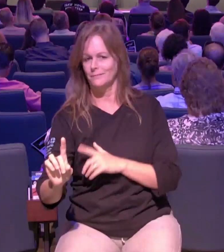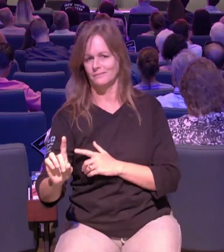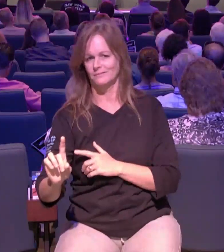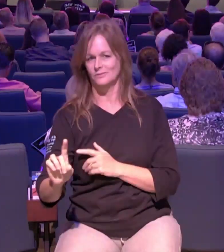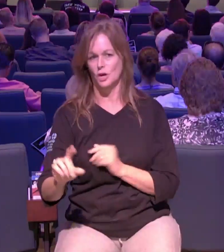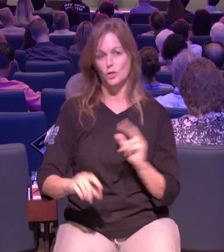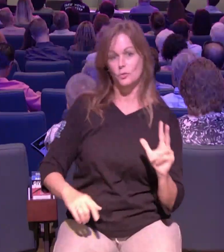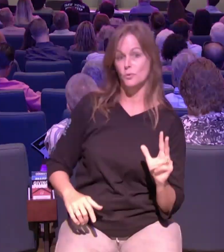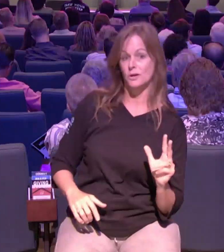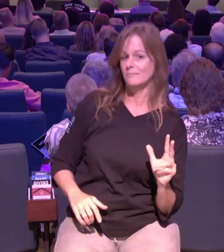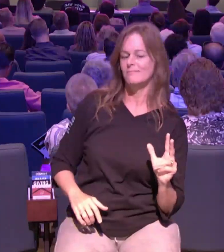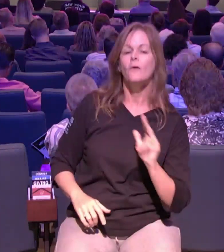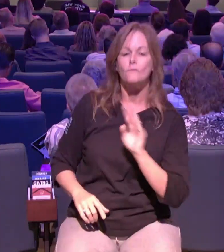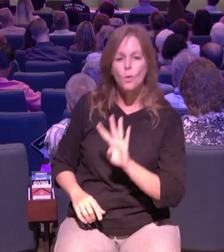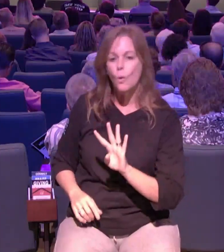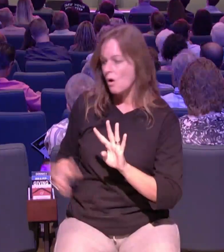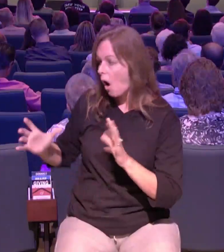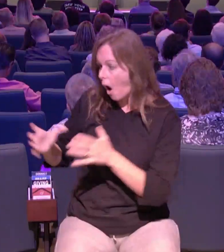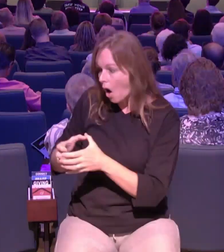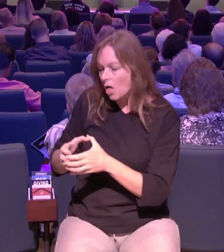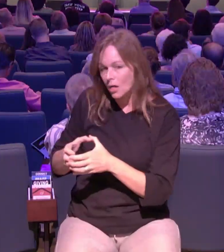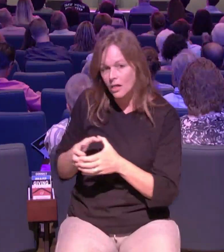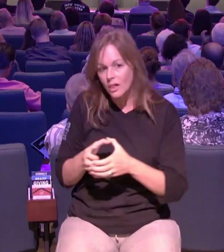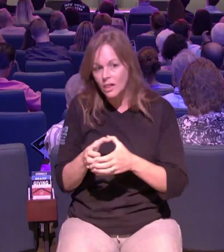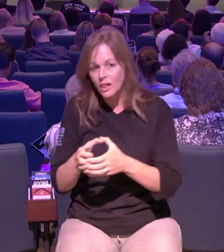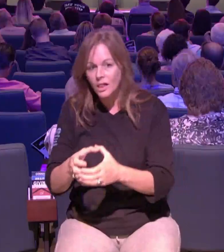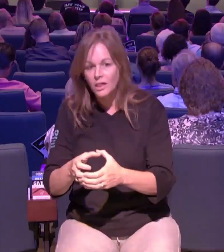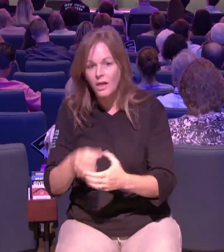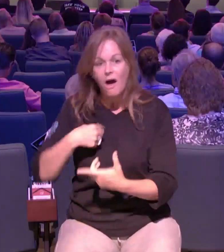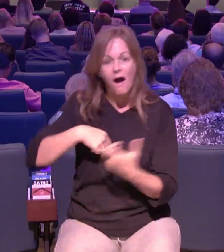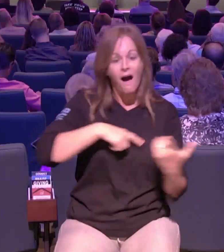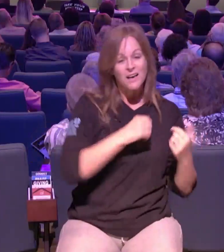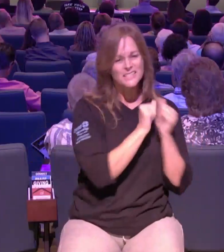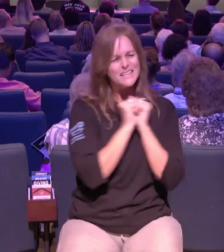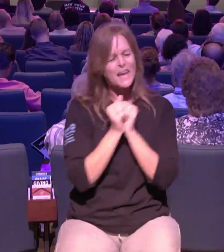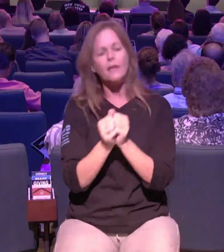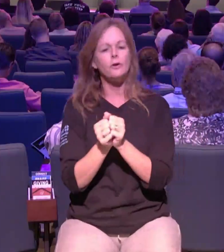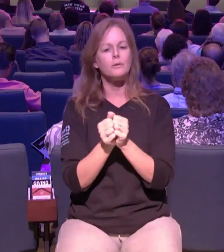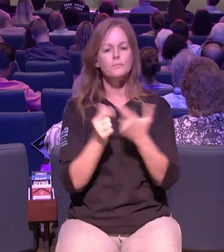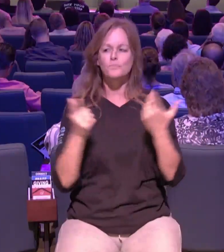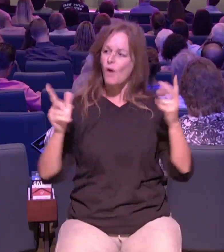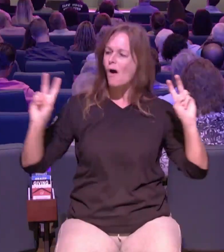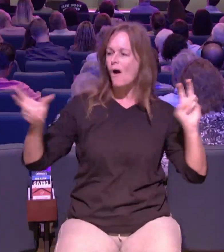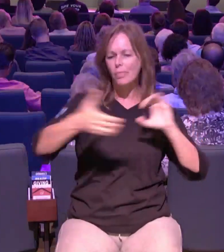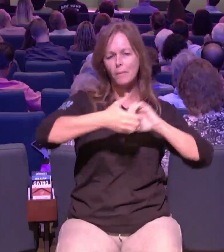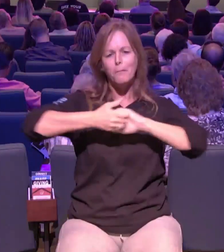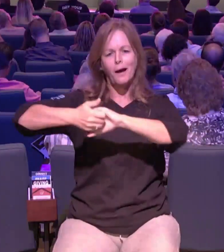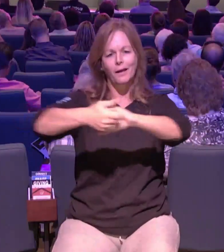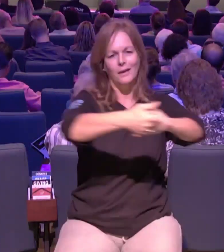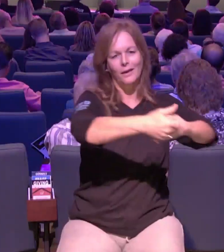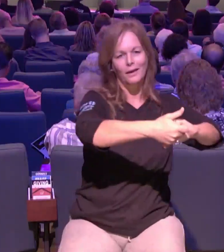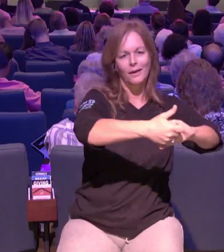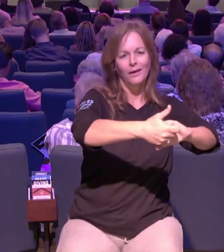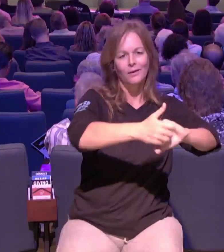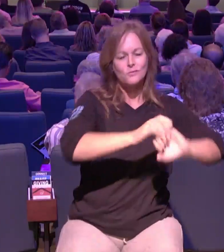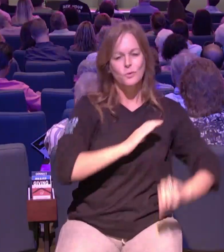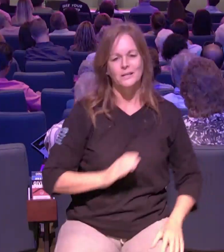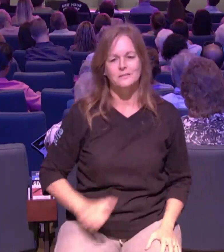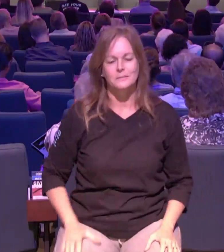of you is a separate and what's that word necessary part of it you i want you to if you get nothing else